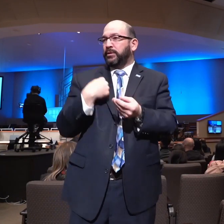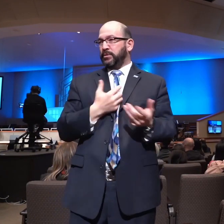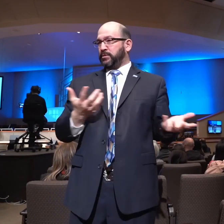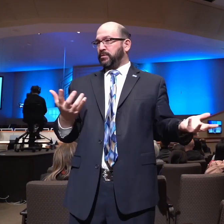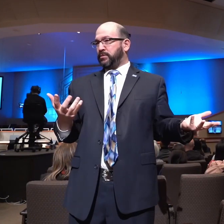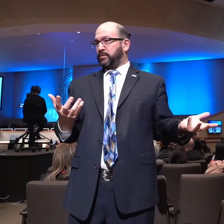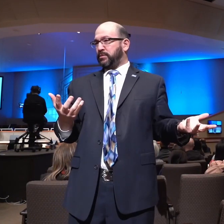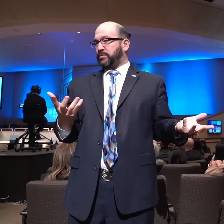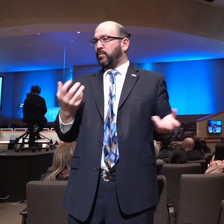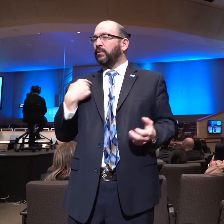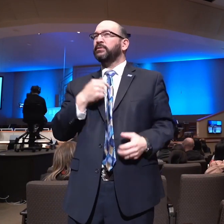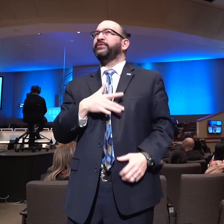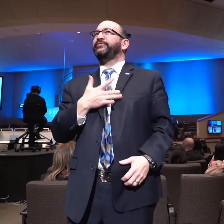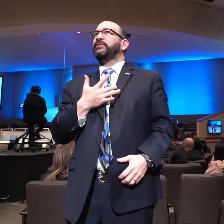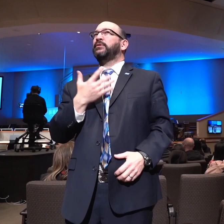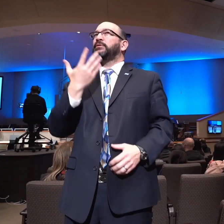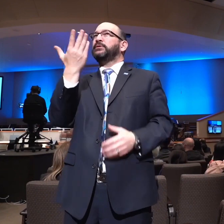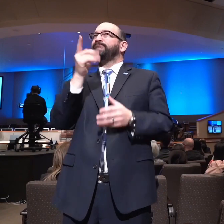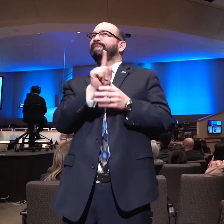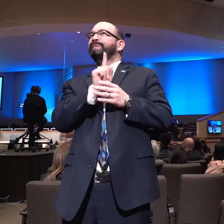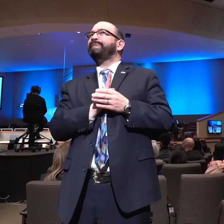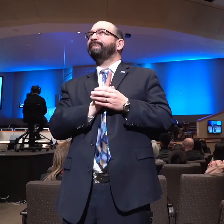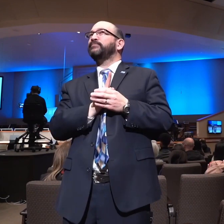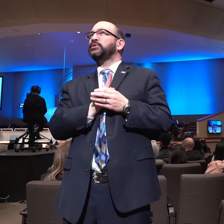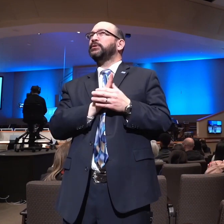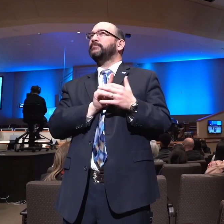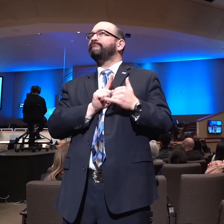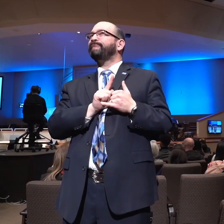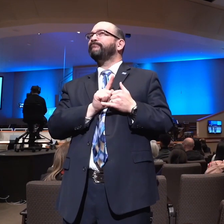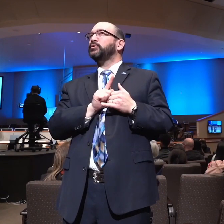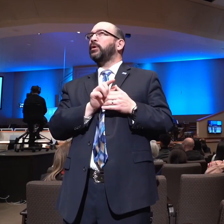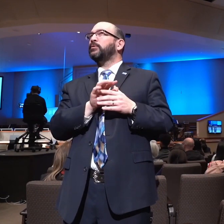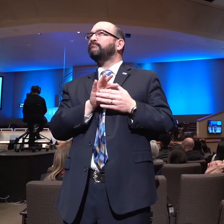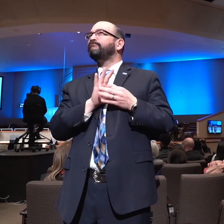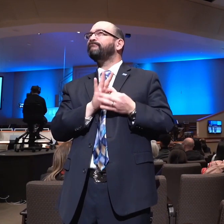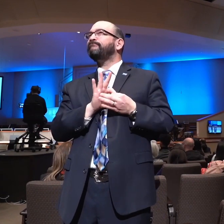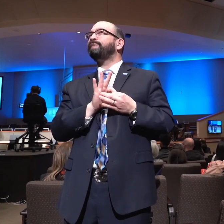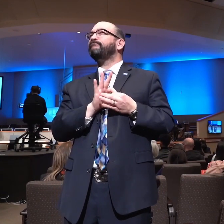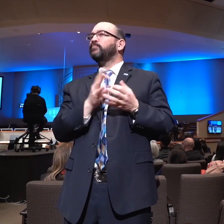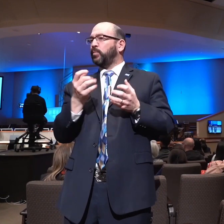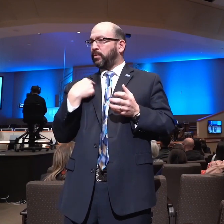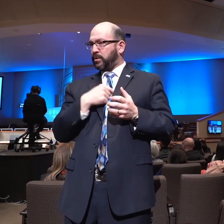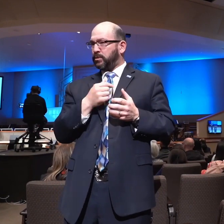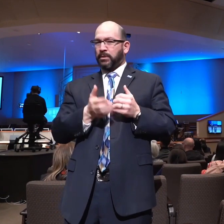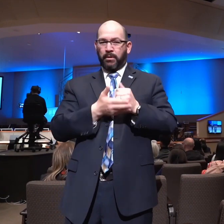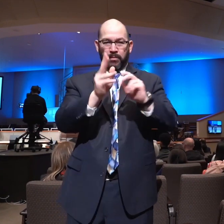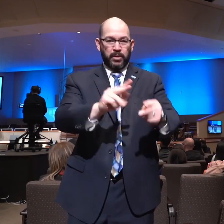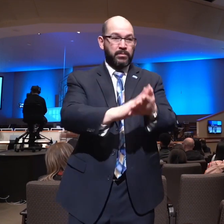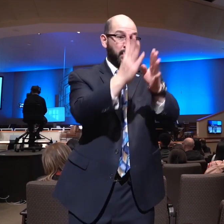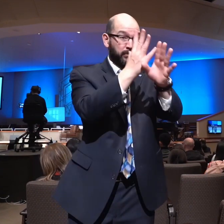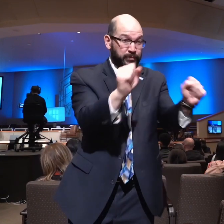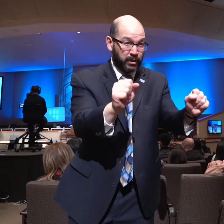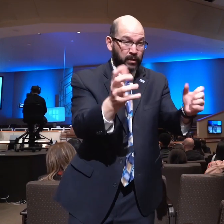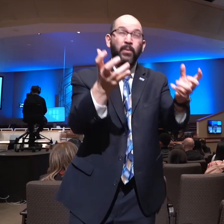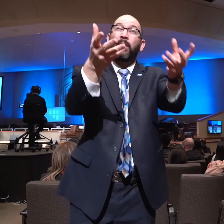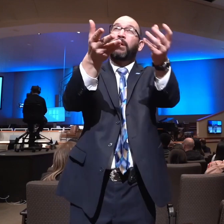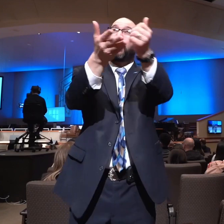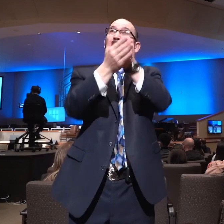to sense his presence. God wants to use you to lead someone to Jesus. God wants to help you with your finances. God wants to help you with your health.